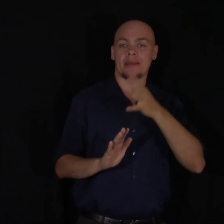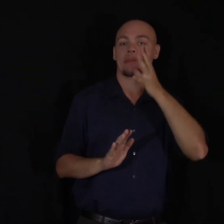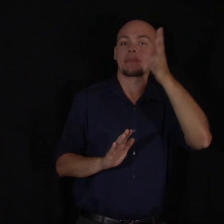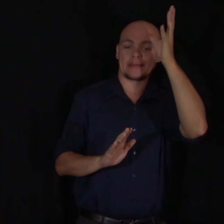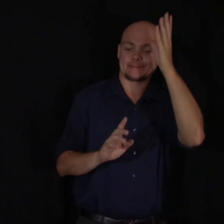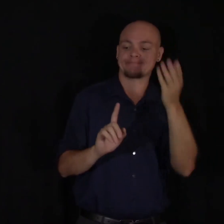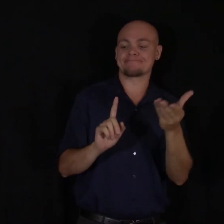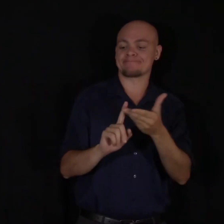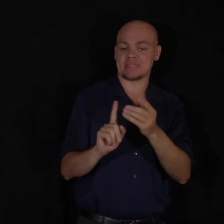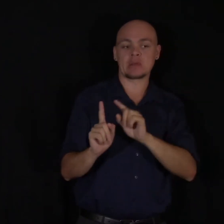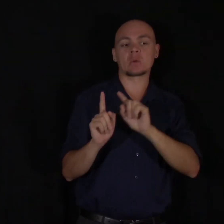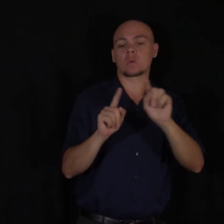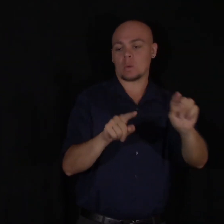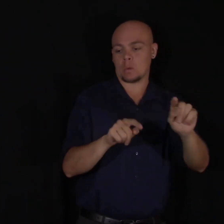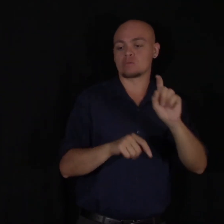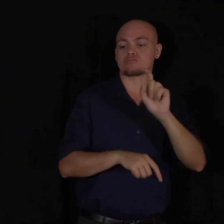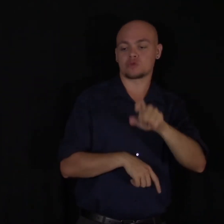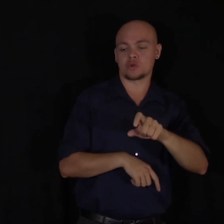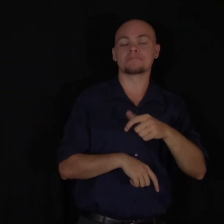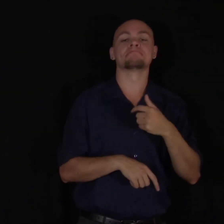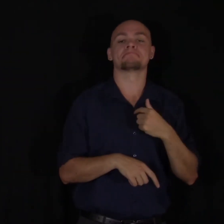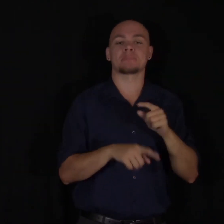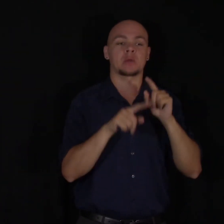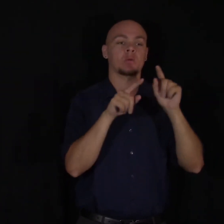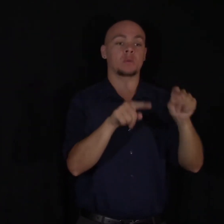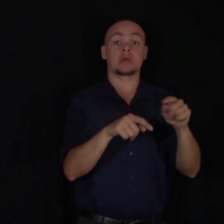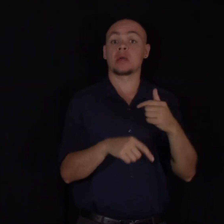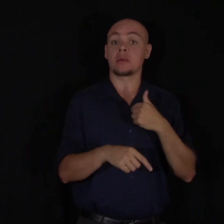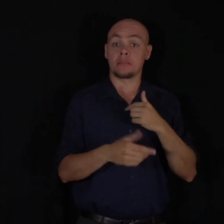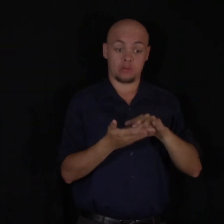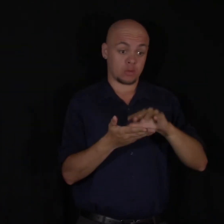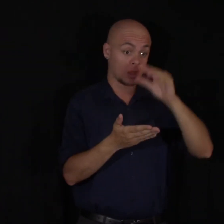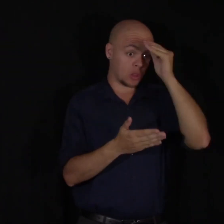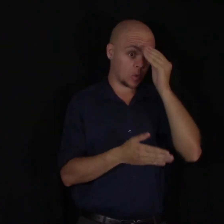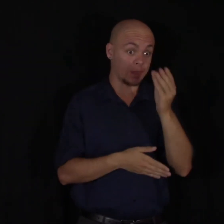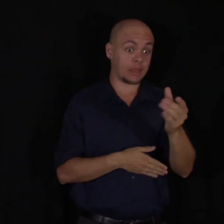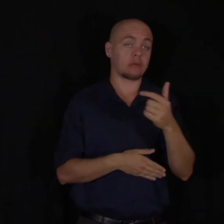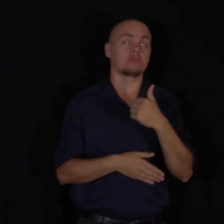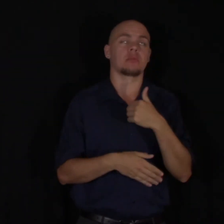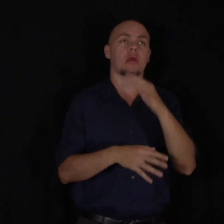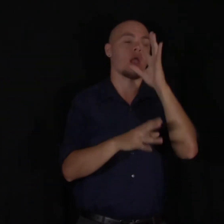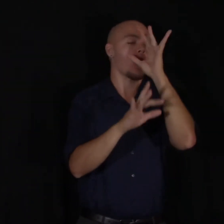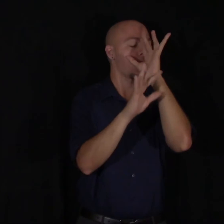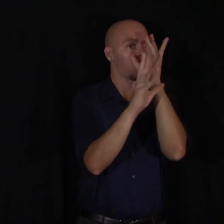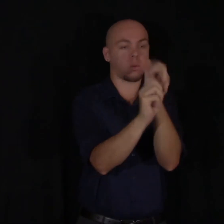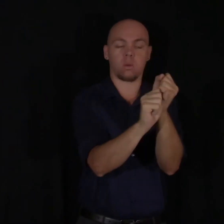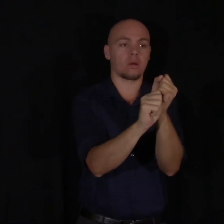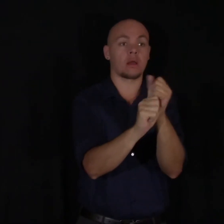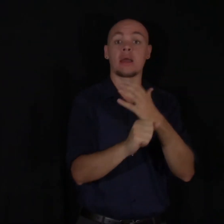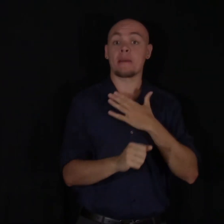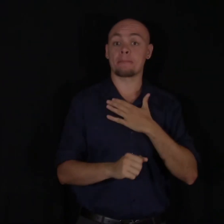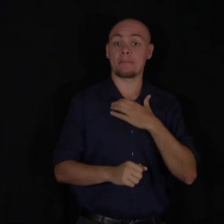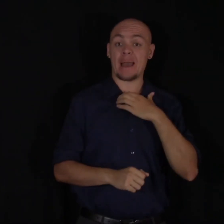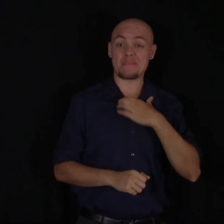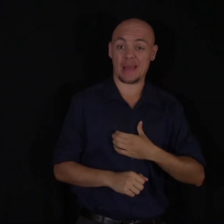and I went. I fell in love with what I learnt there, and what I heard, and I was lucky to find my passion.